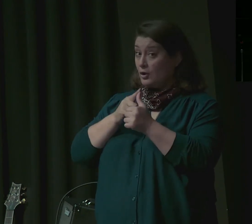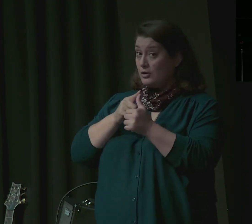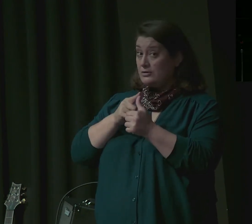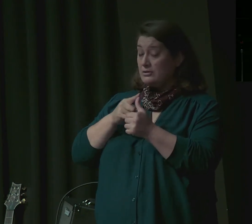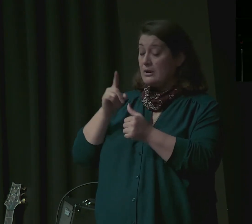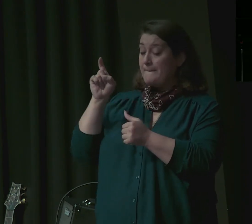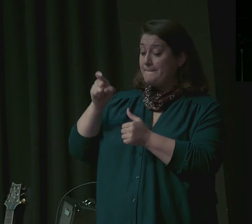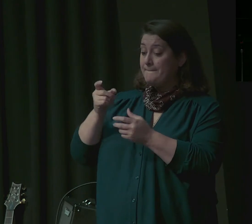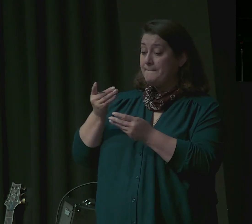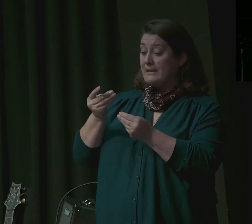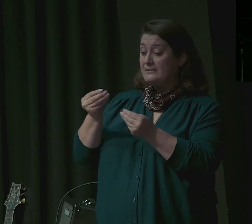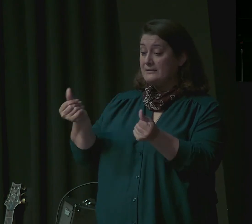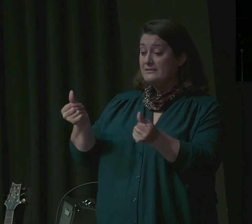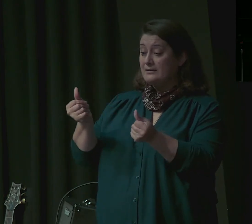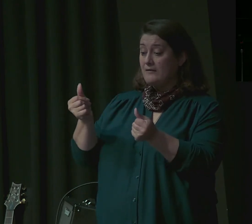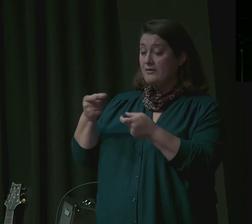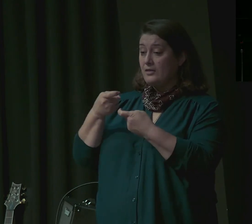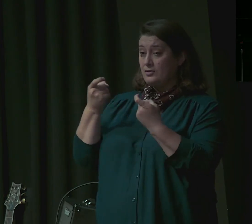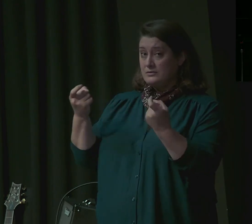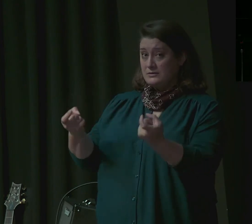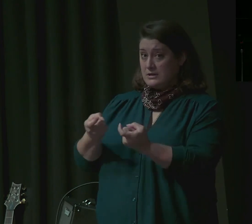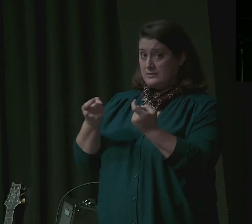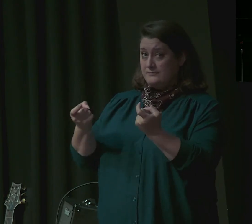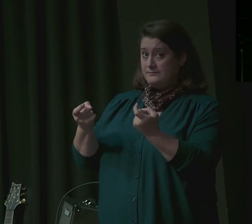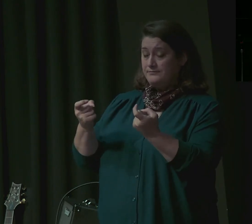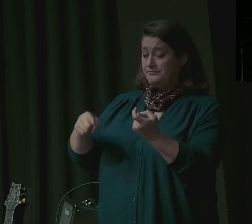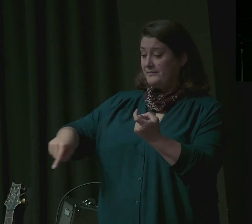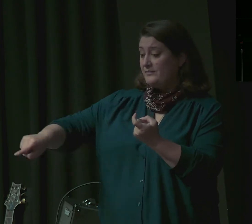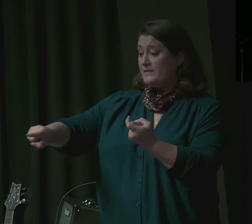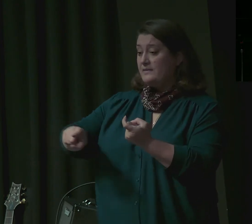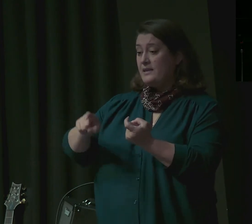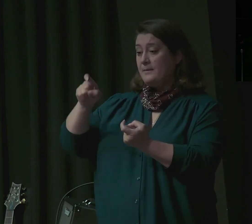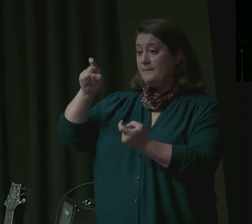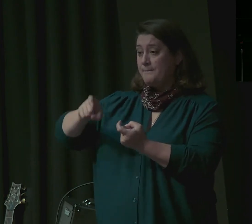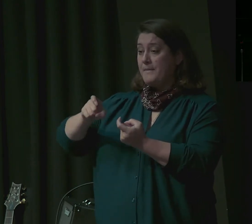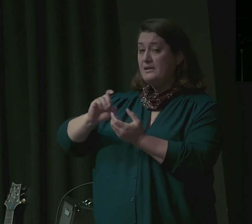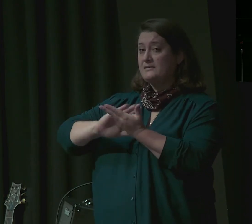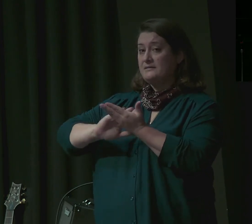And he is in a good position to expose their hearts and see if they have truly changed.